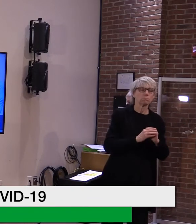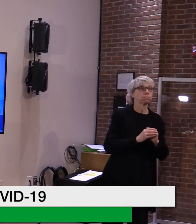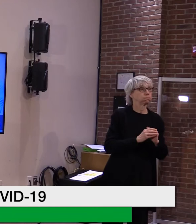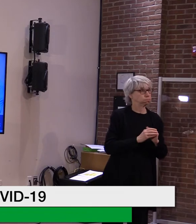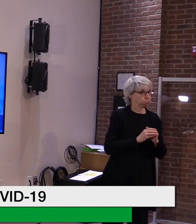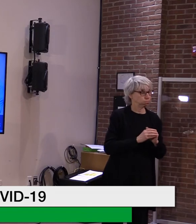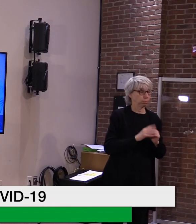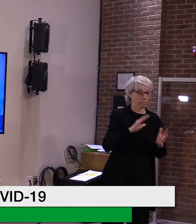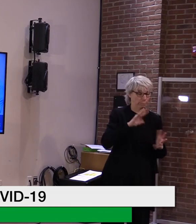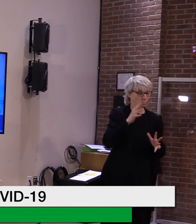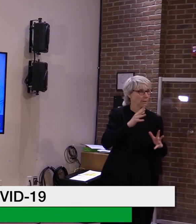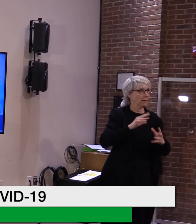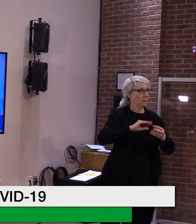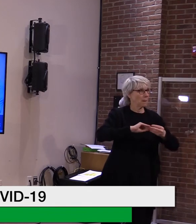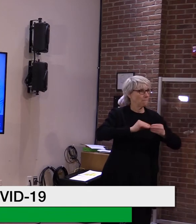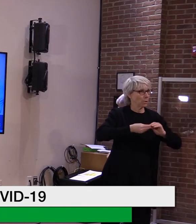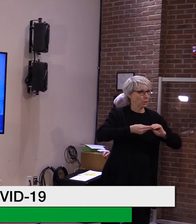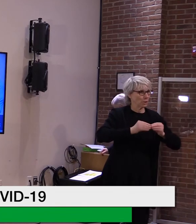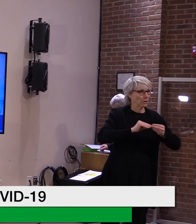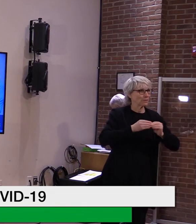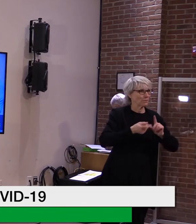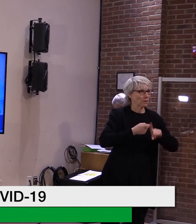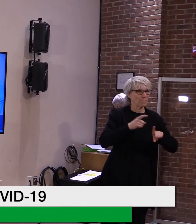effect on our overall performance.